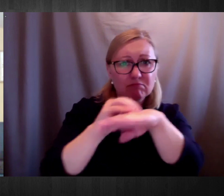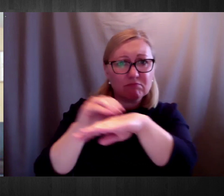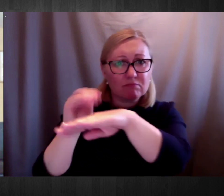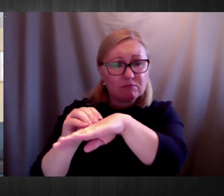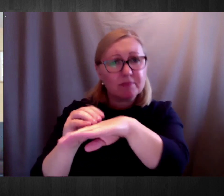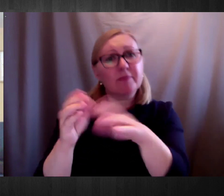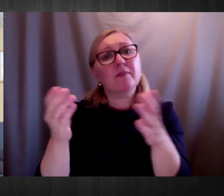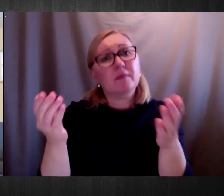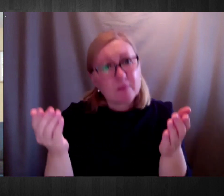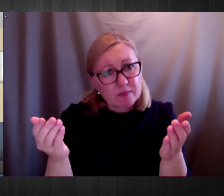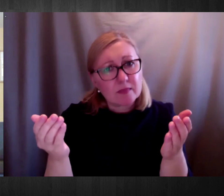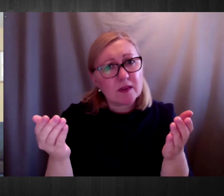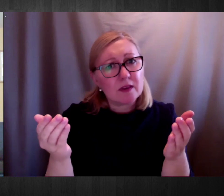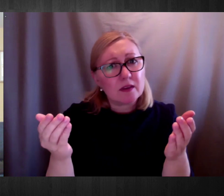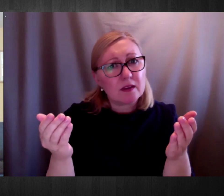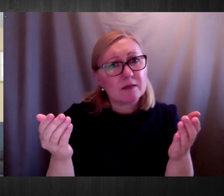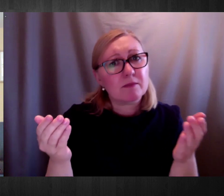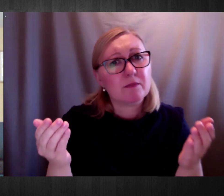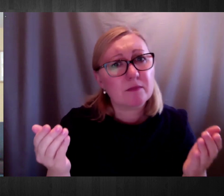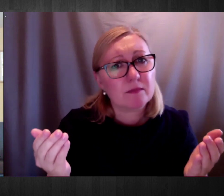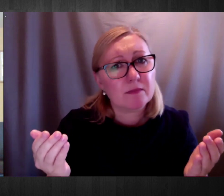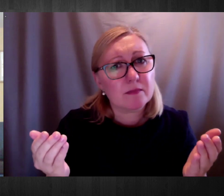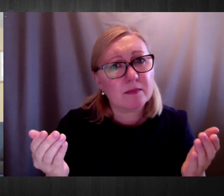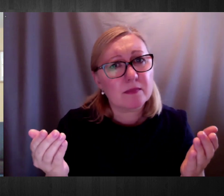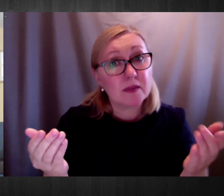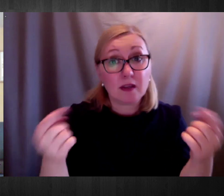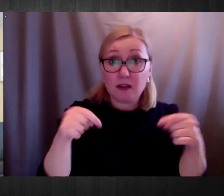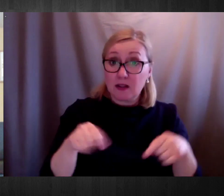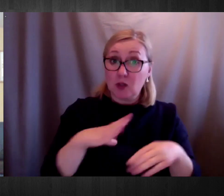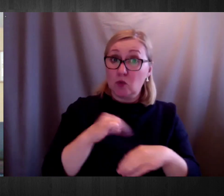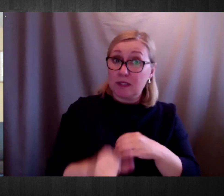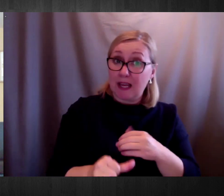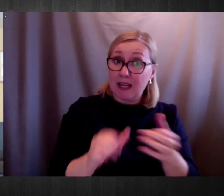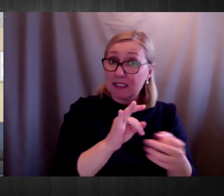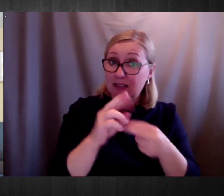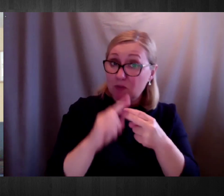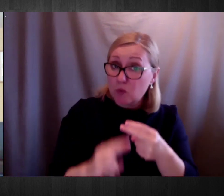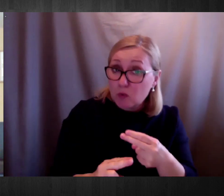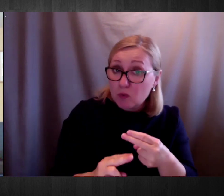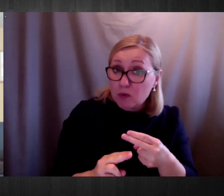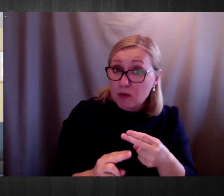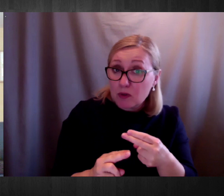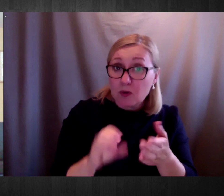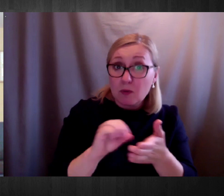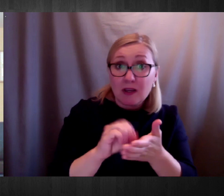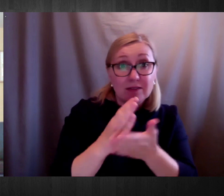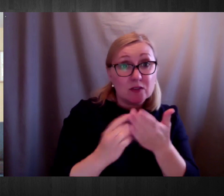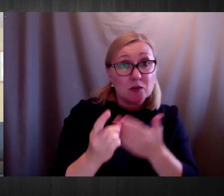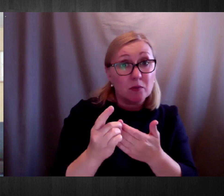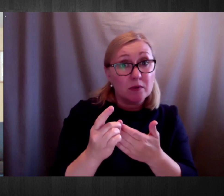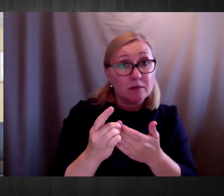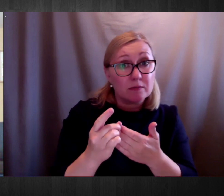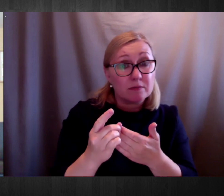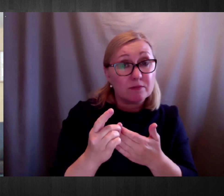like this afternoon, we had a former independent living movement member,